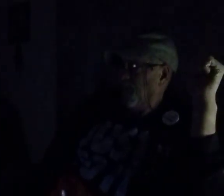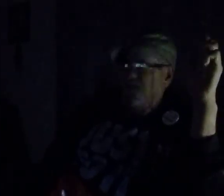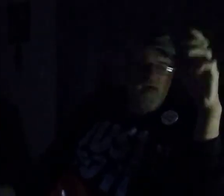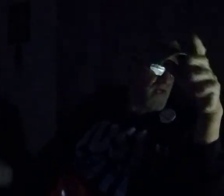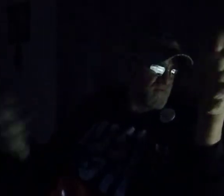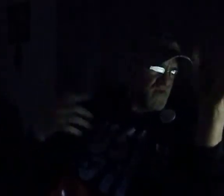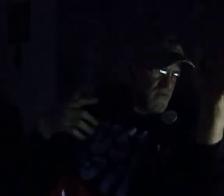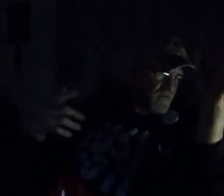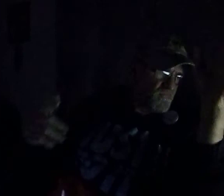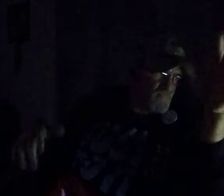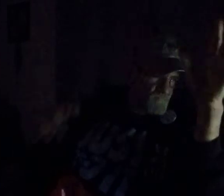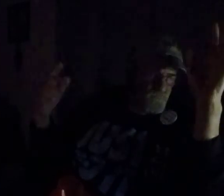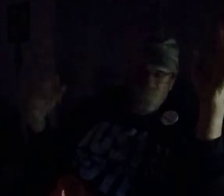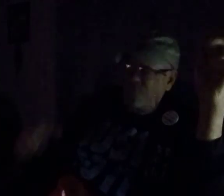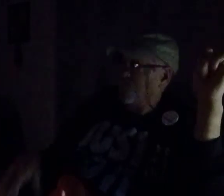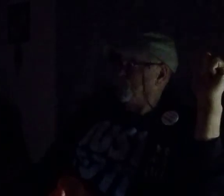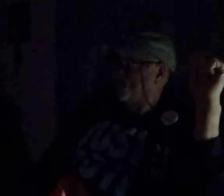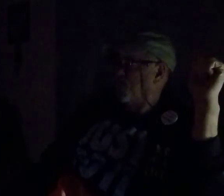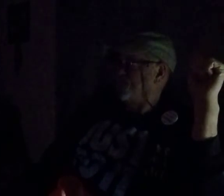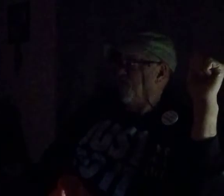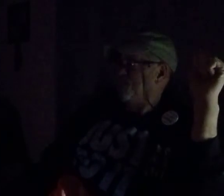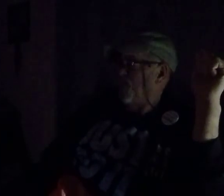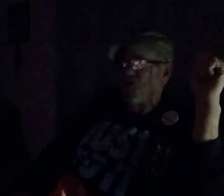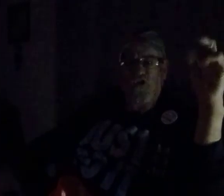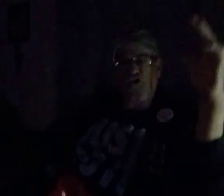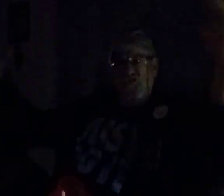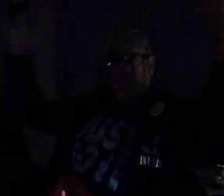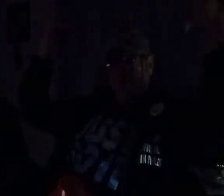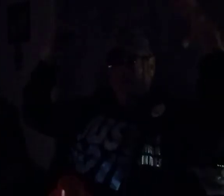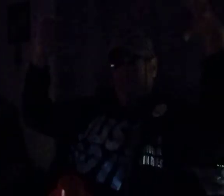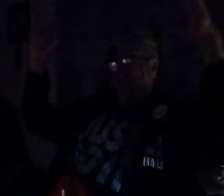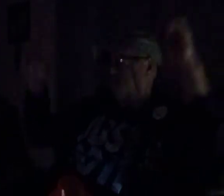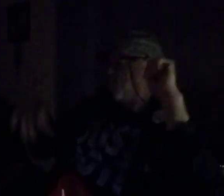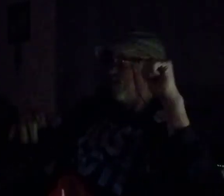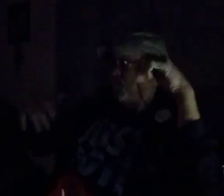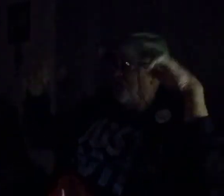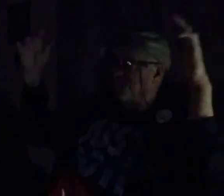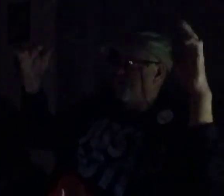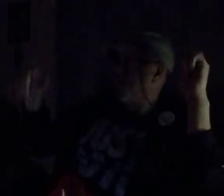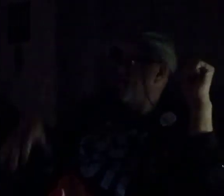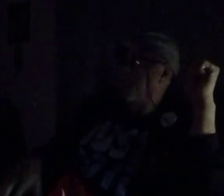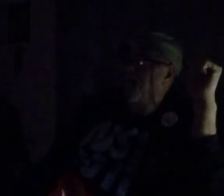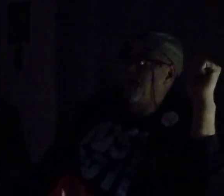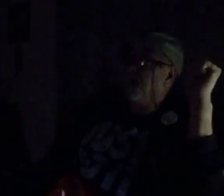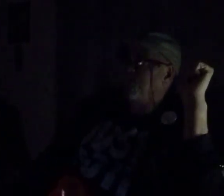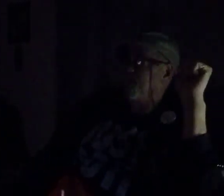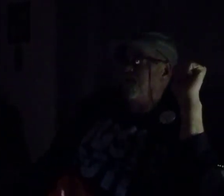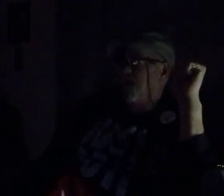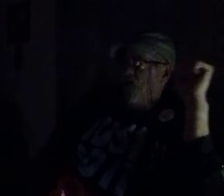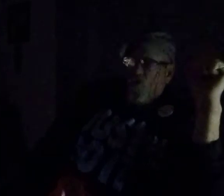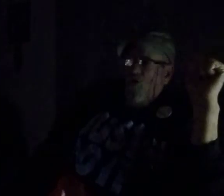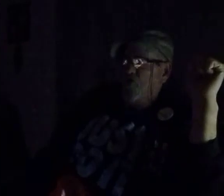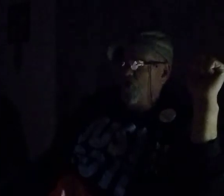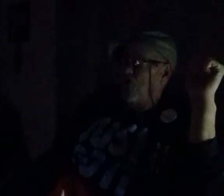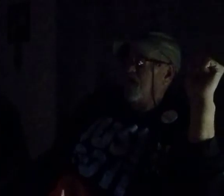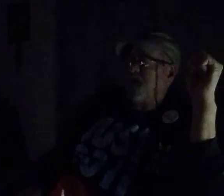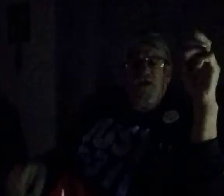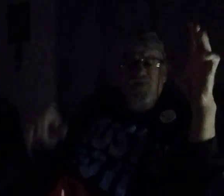Then I see him, his picture on Facebook, and he's right, with some MLAs, and, you know, like this